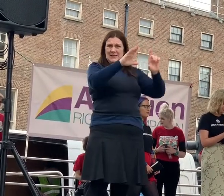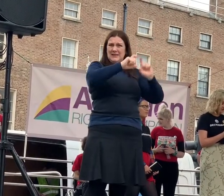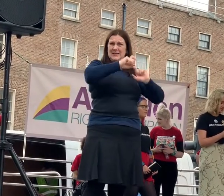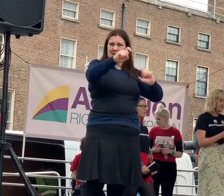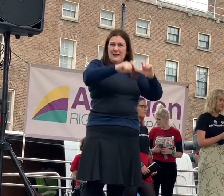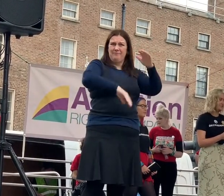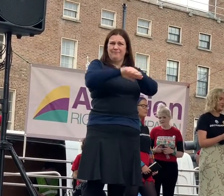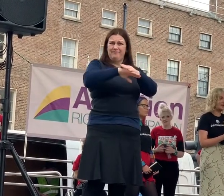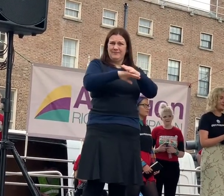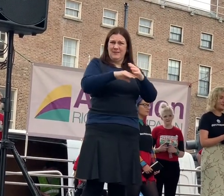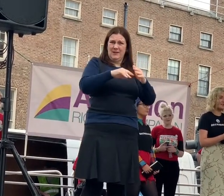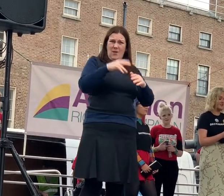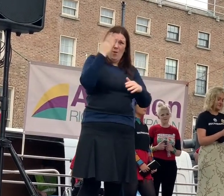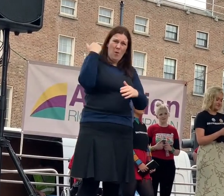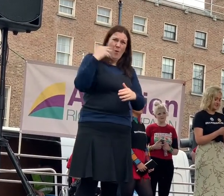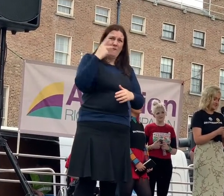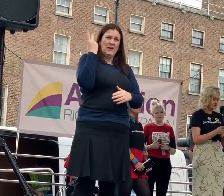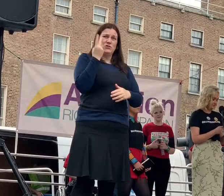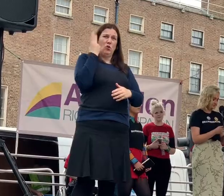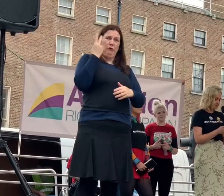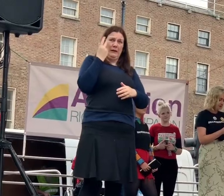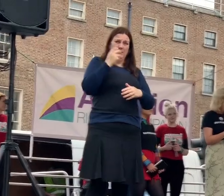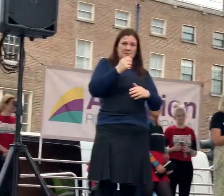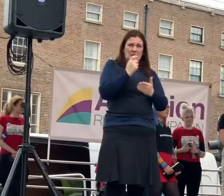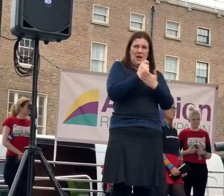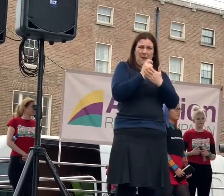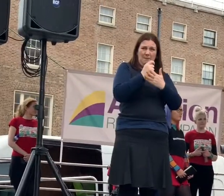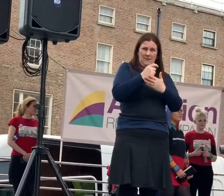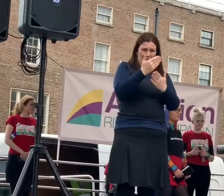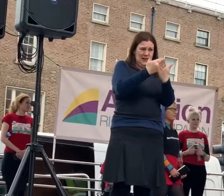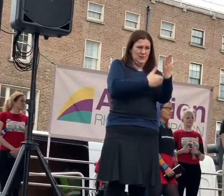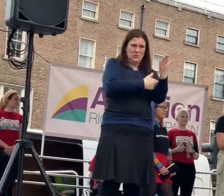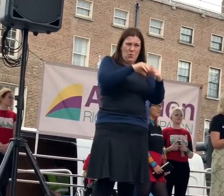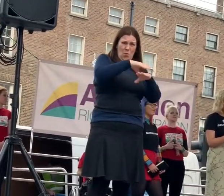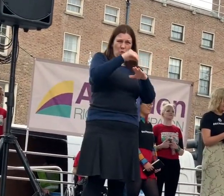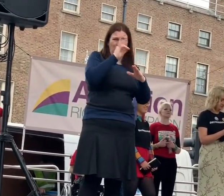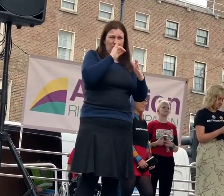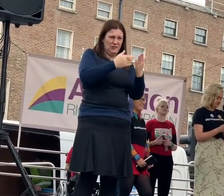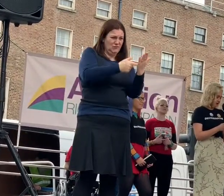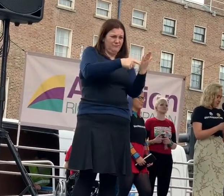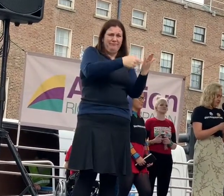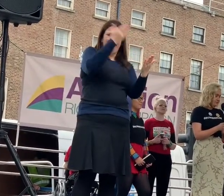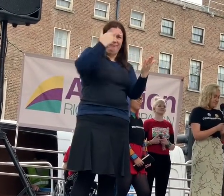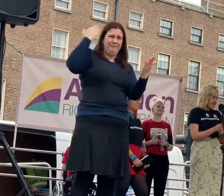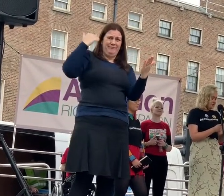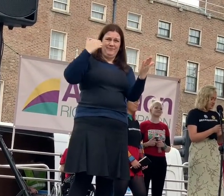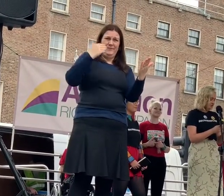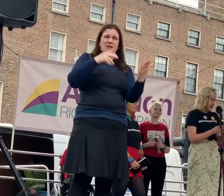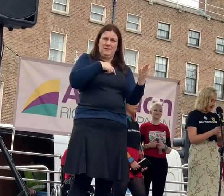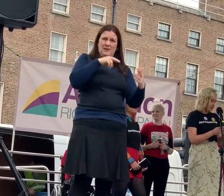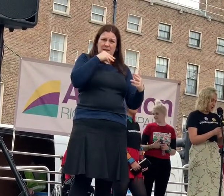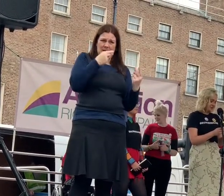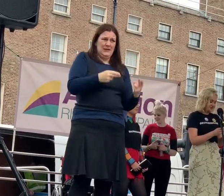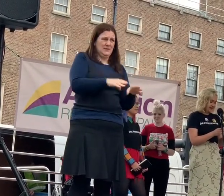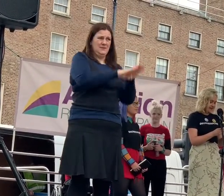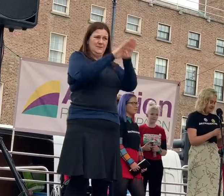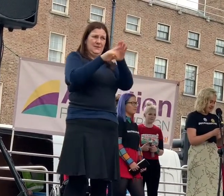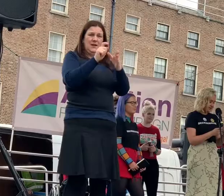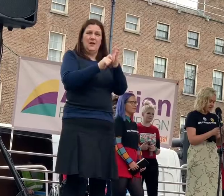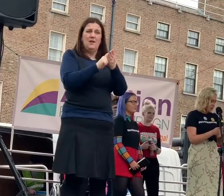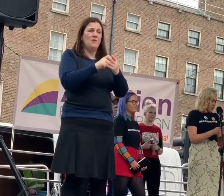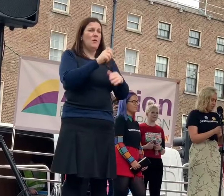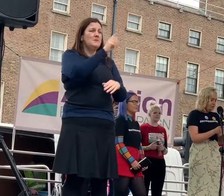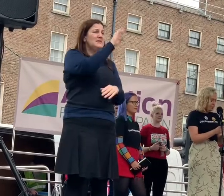restricted to this Victoria-era legislation? Democracy must be acknowledged. From Derry to Surban, Oma to